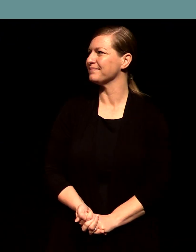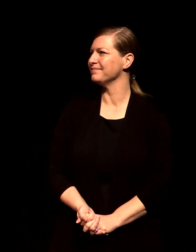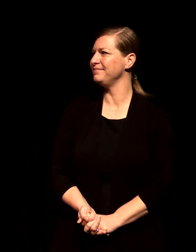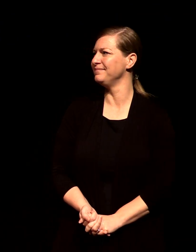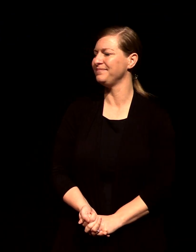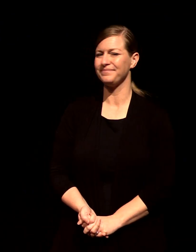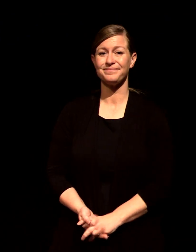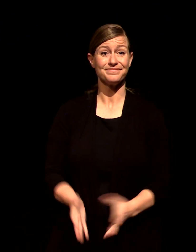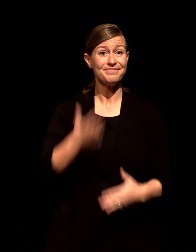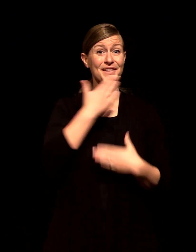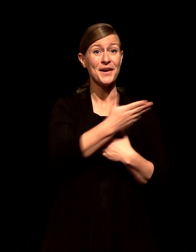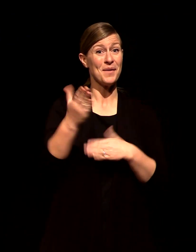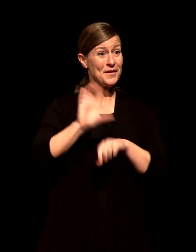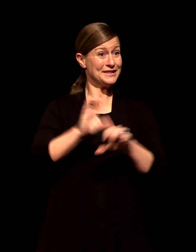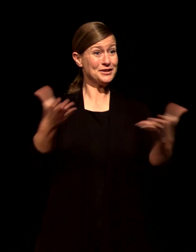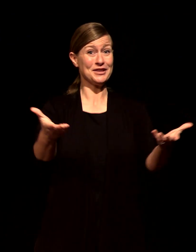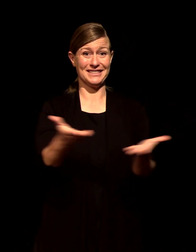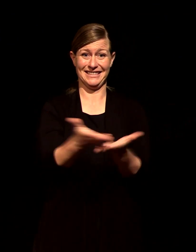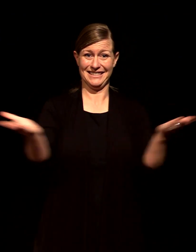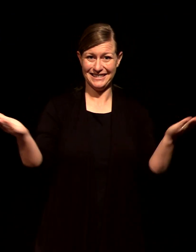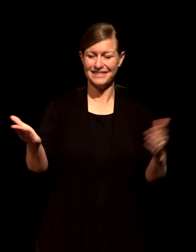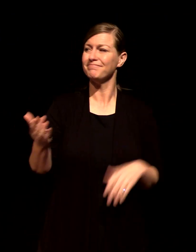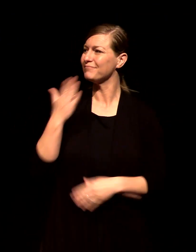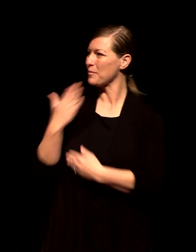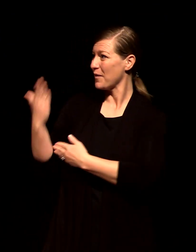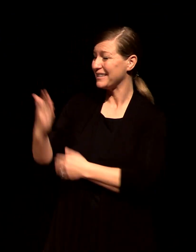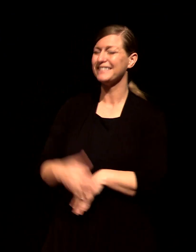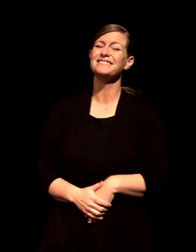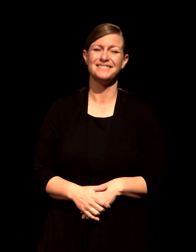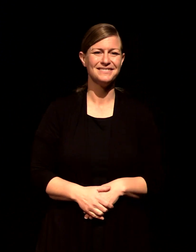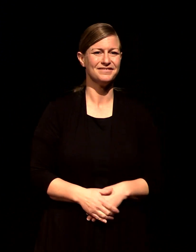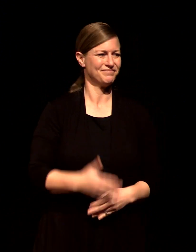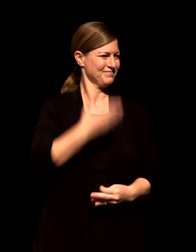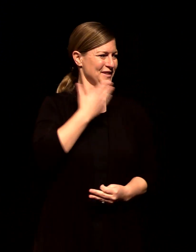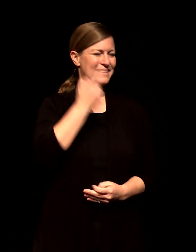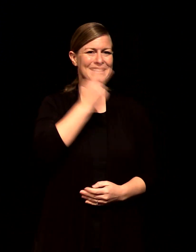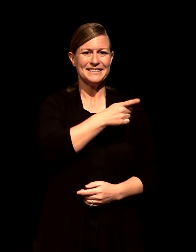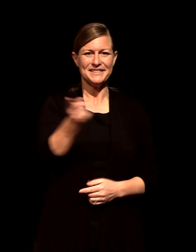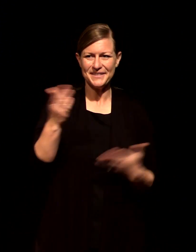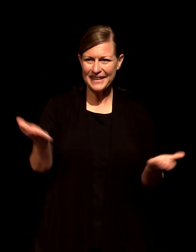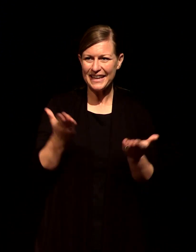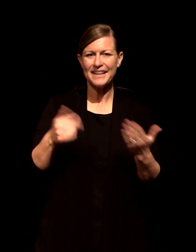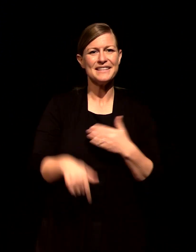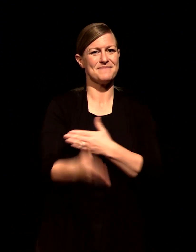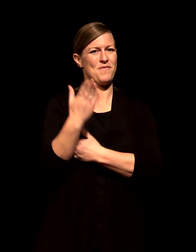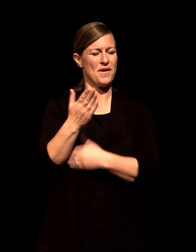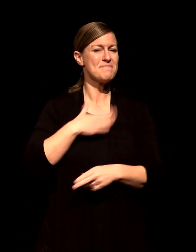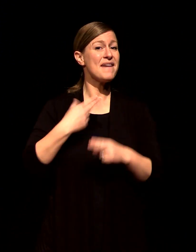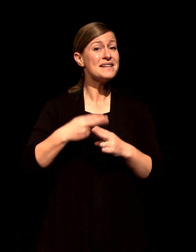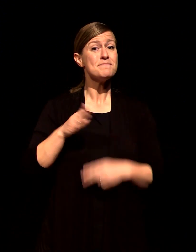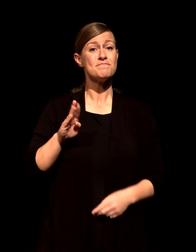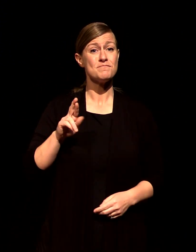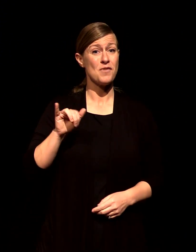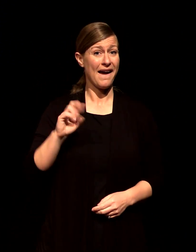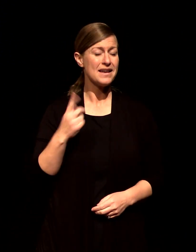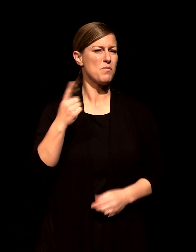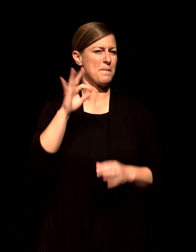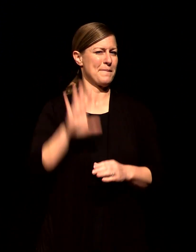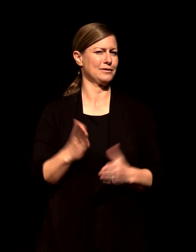Good morning church good to see you here this morning my name is Brian I'm one of the pastors here on staff to those of you joining